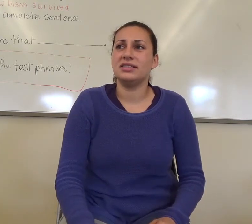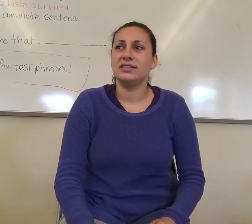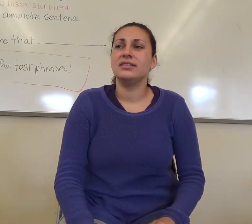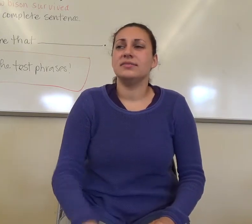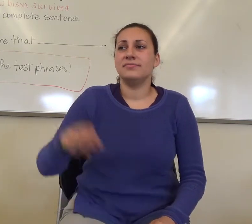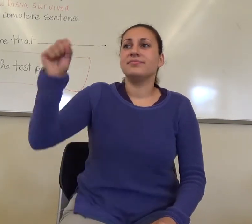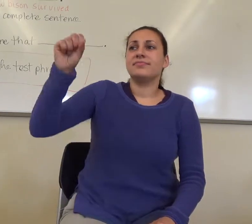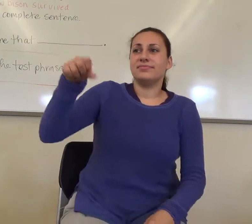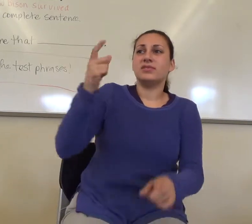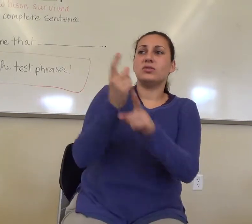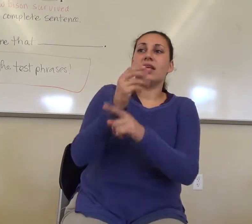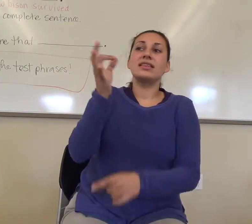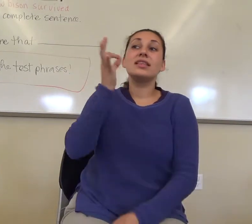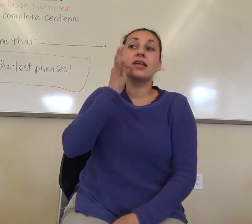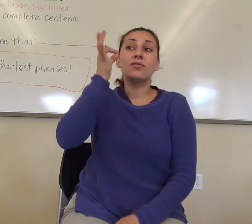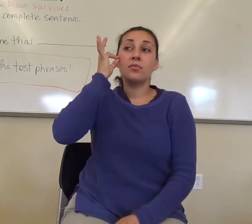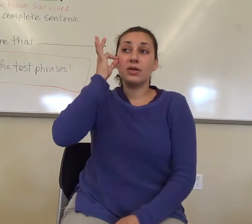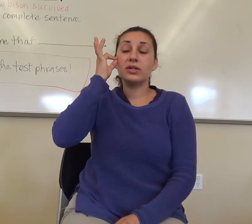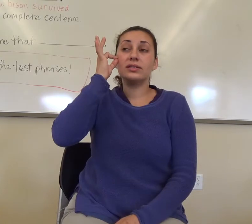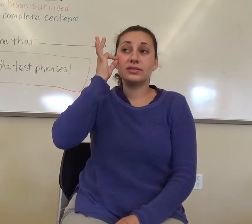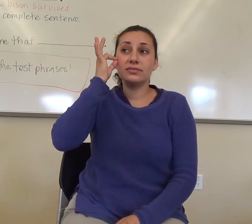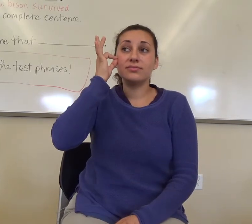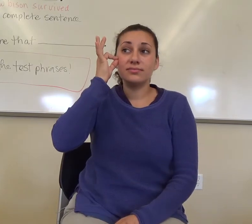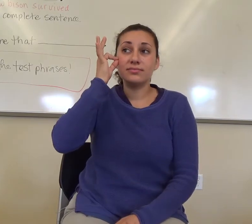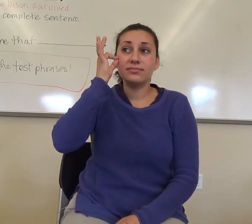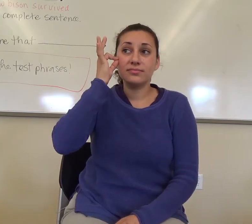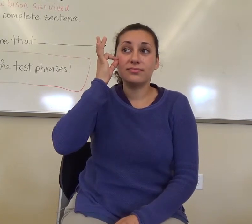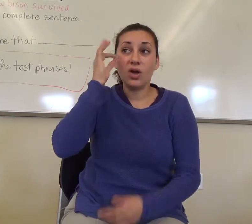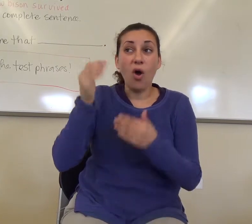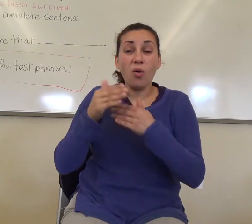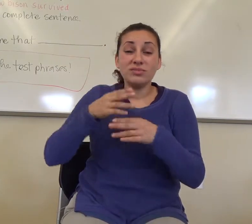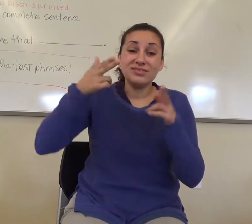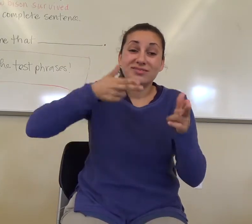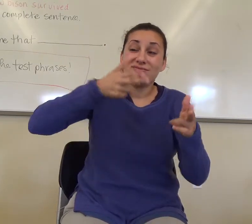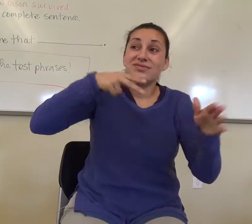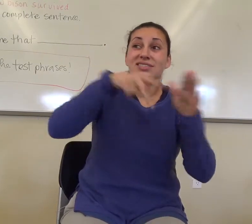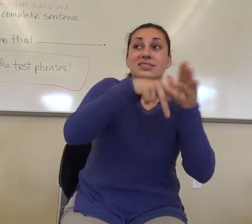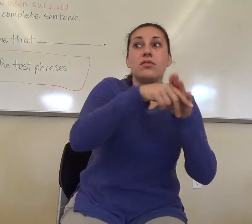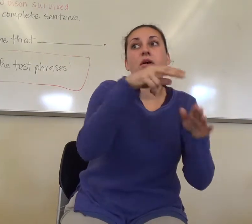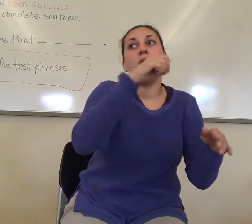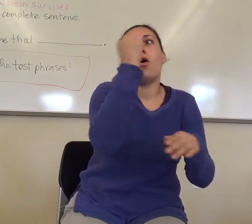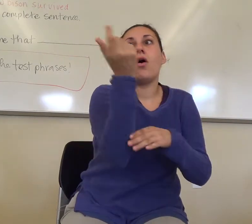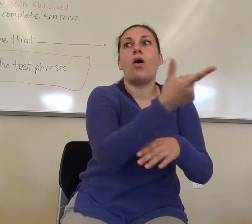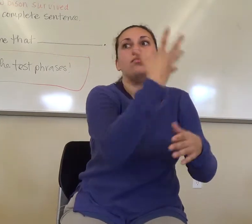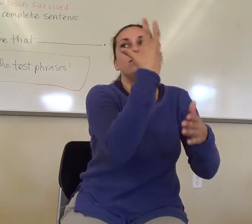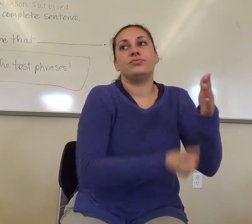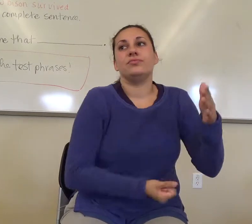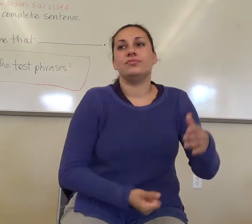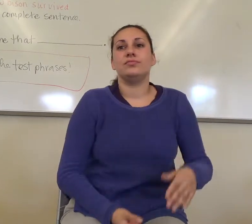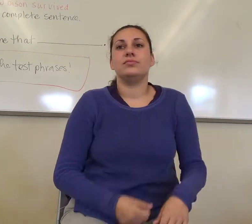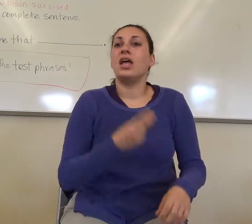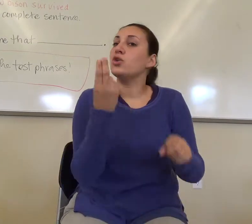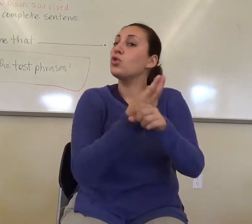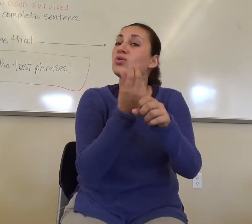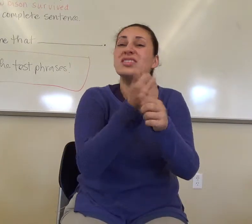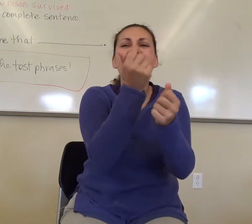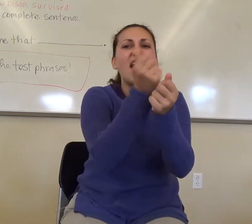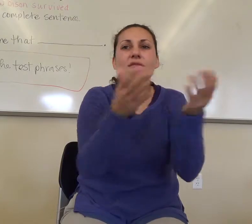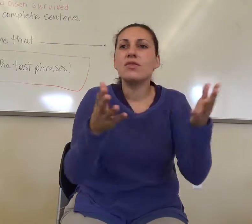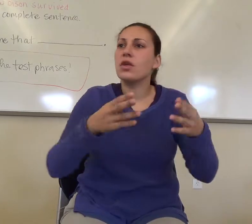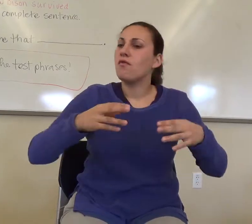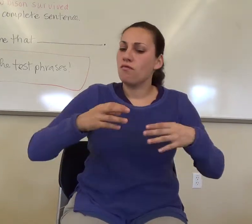things. Yeah. The Native Americans basically almost hunted them out of existence because they used everything. Okay.